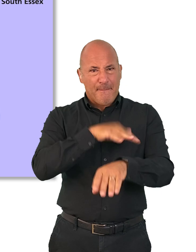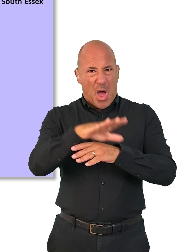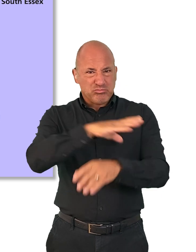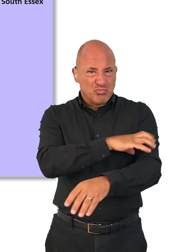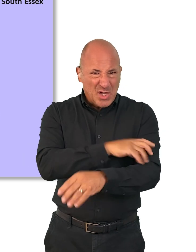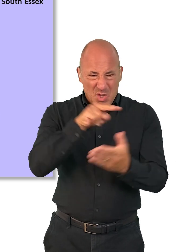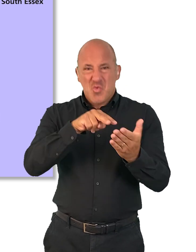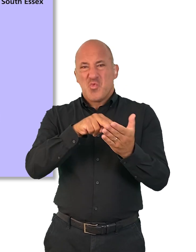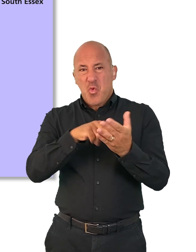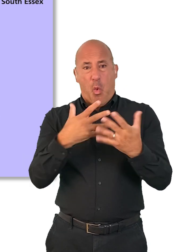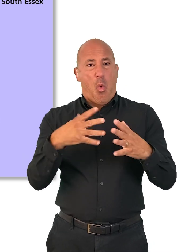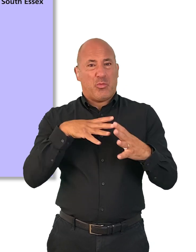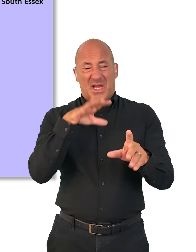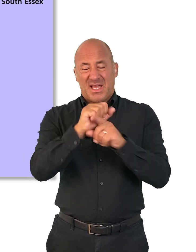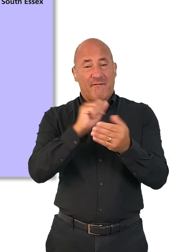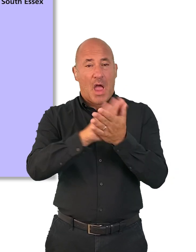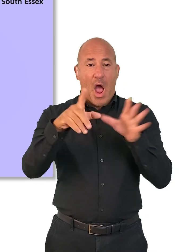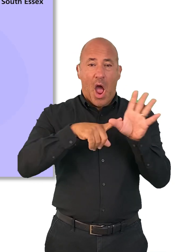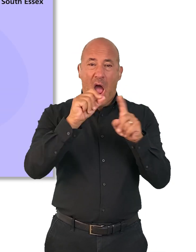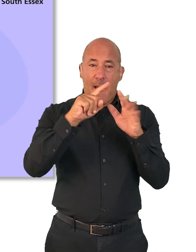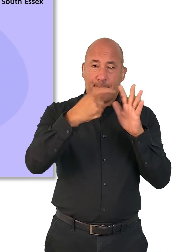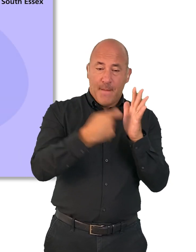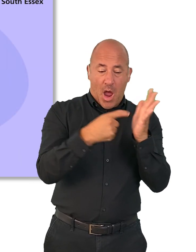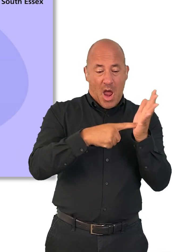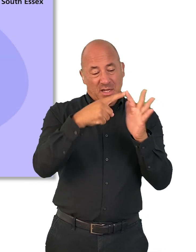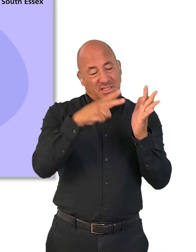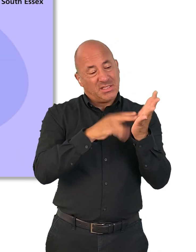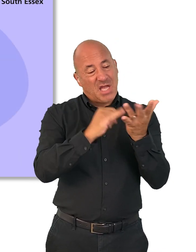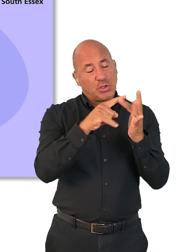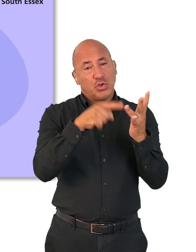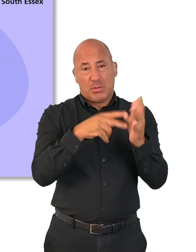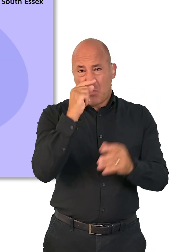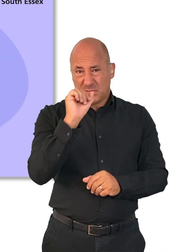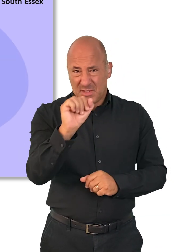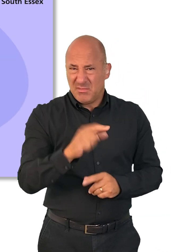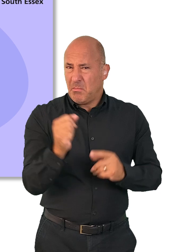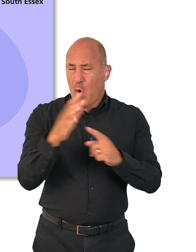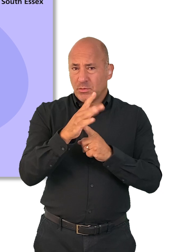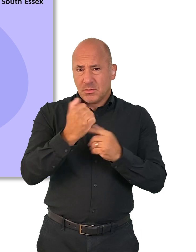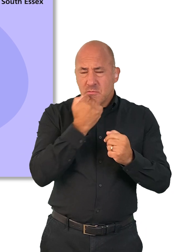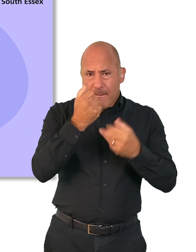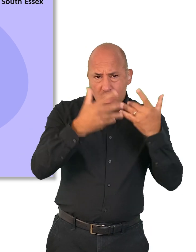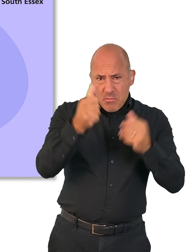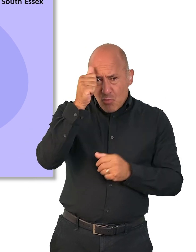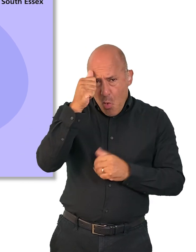already be diagnosed with hypertension. It is important to know your numbers and to check your blood pressure is within a healthy range.